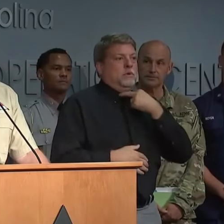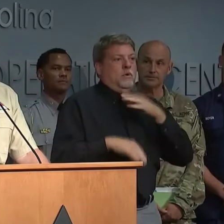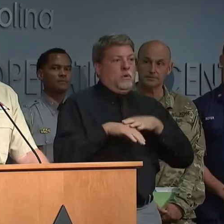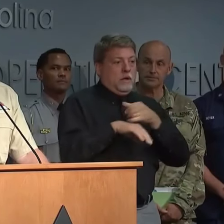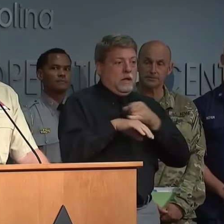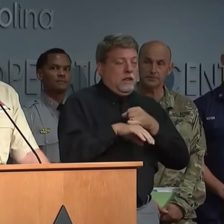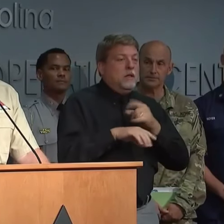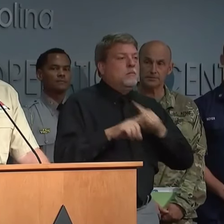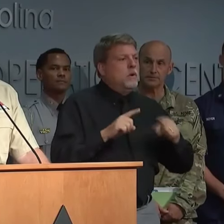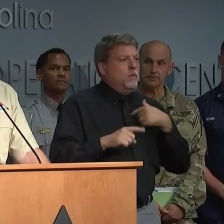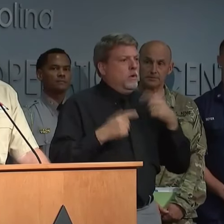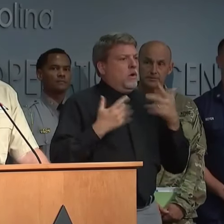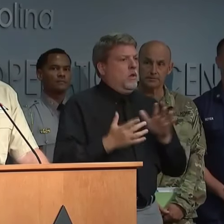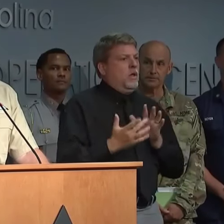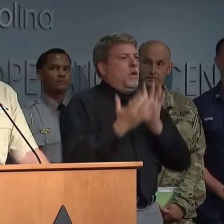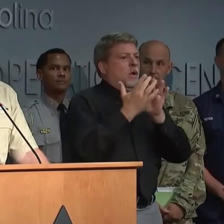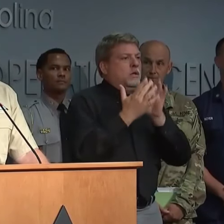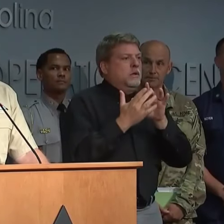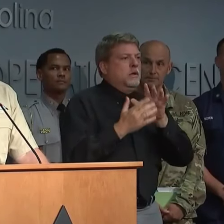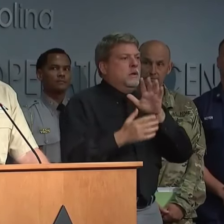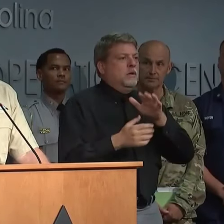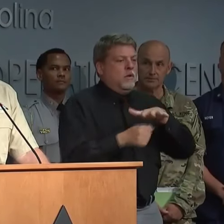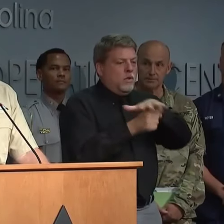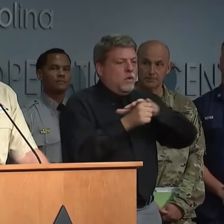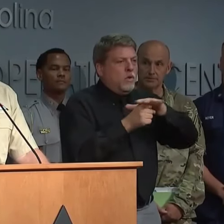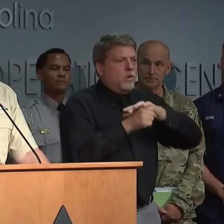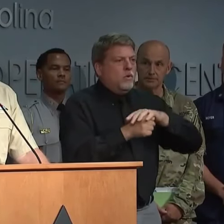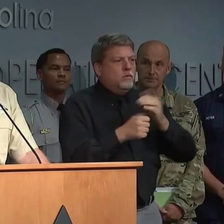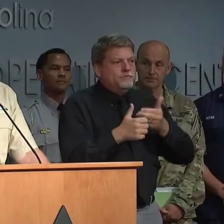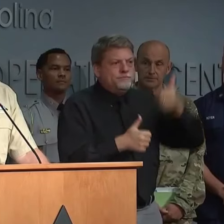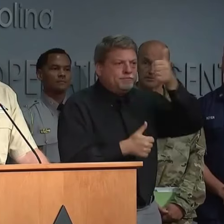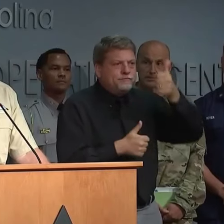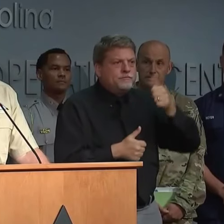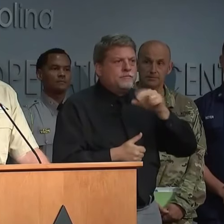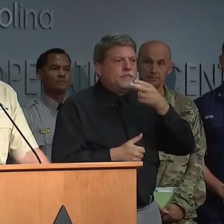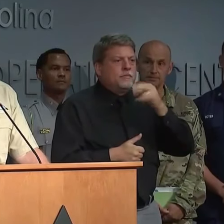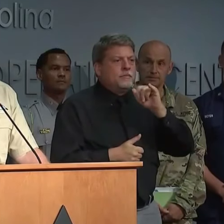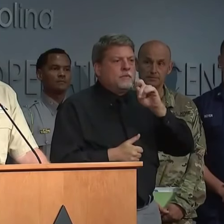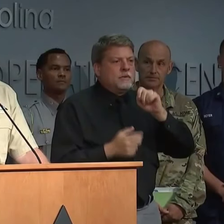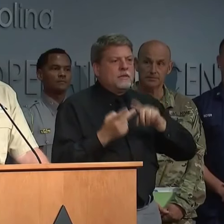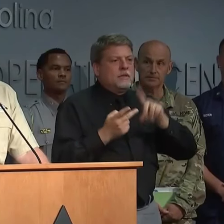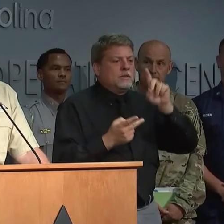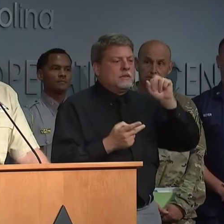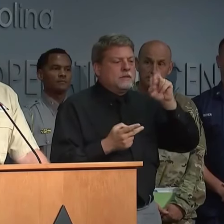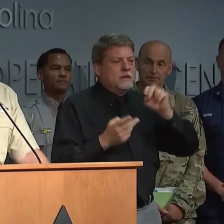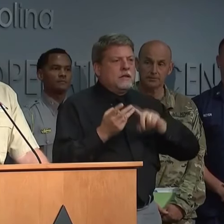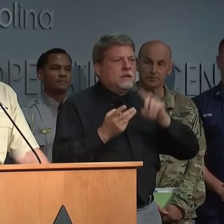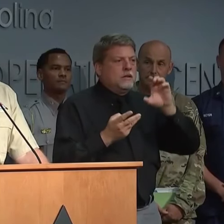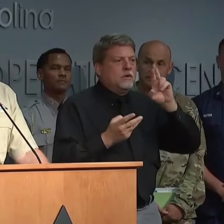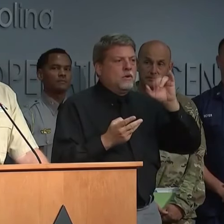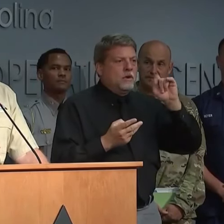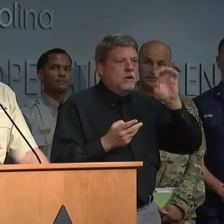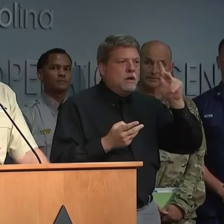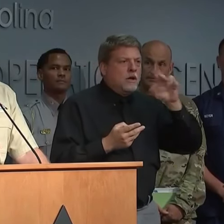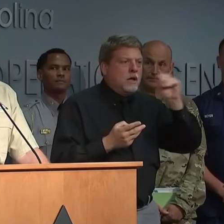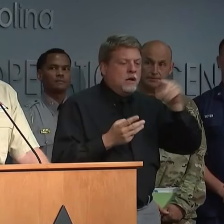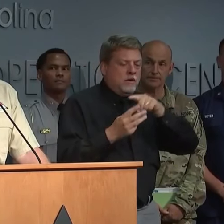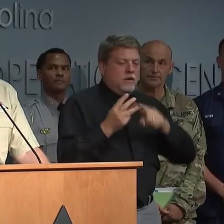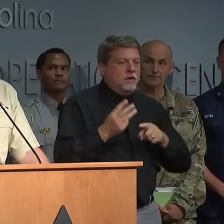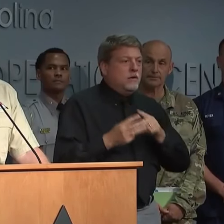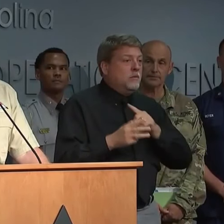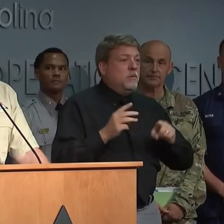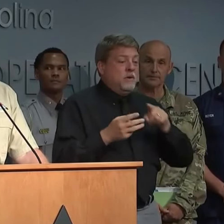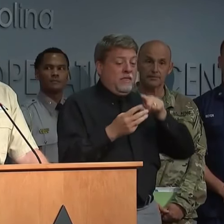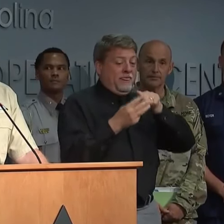We're in contact with the folks out on Dare and Hyde and Currituck and those counties. So, you know, but they're mainland.